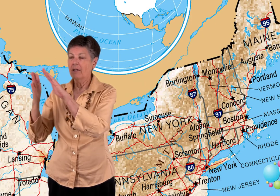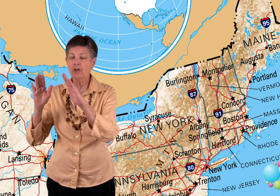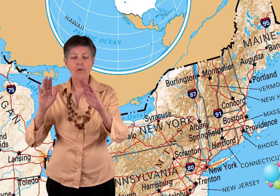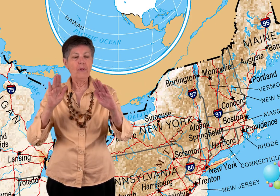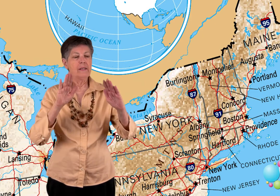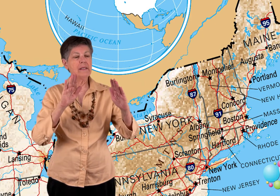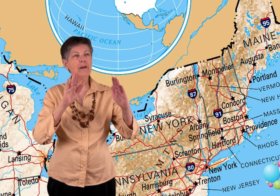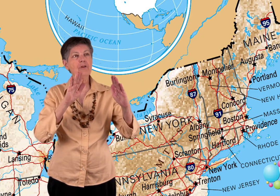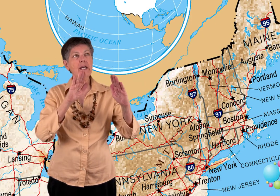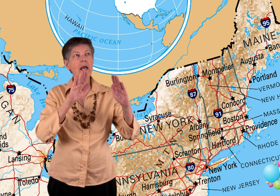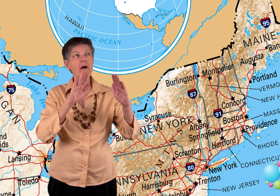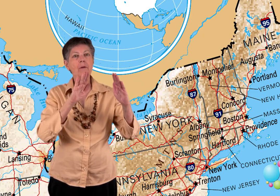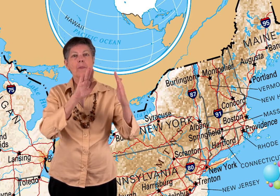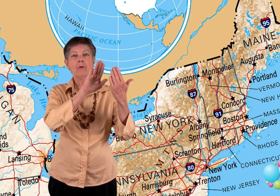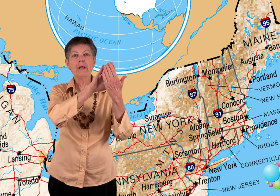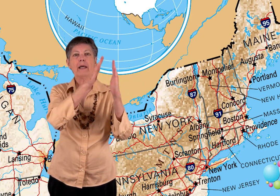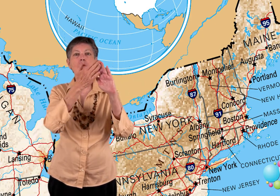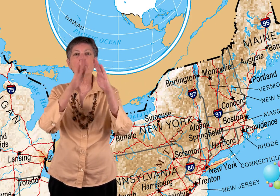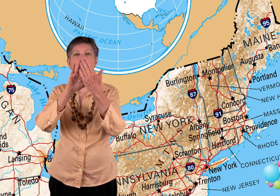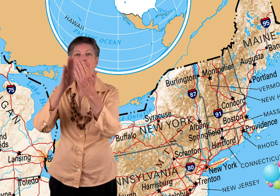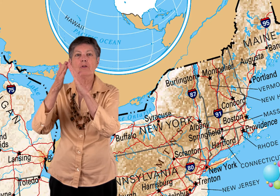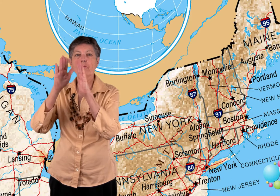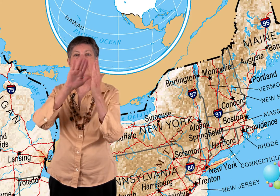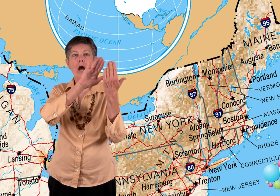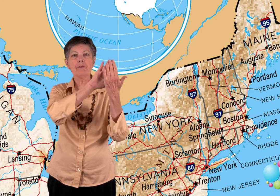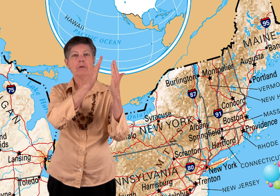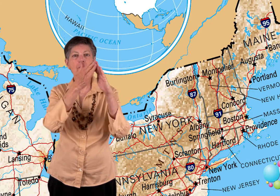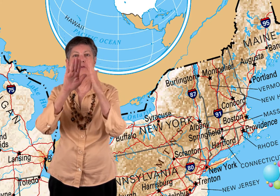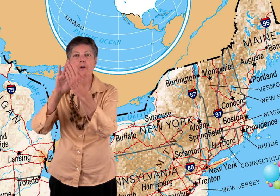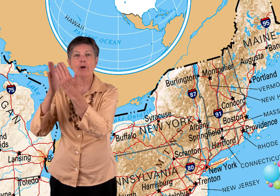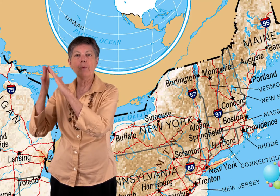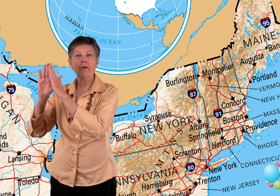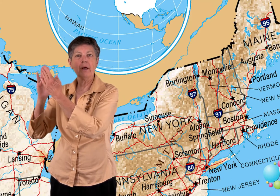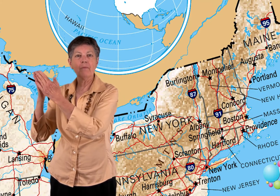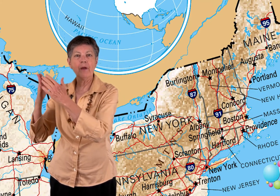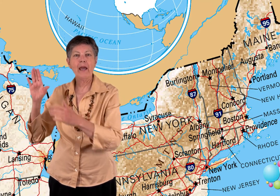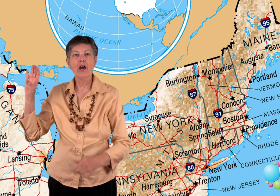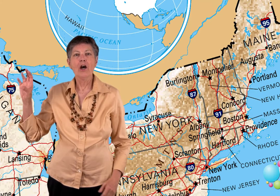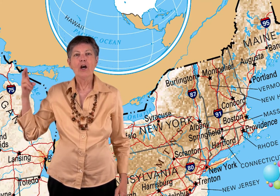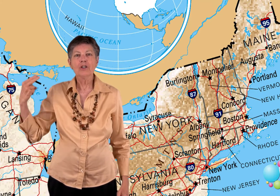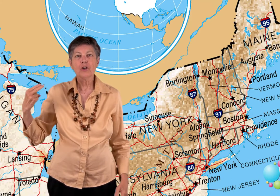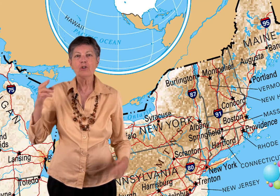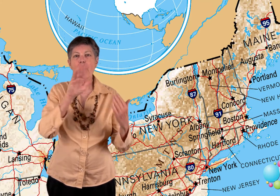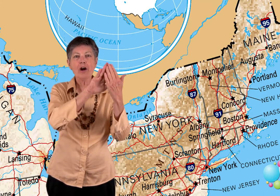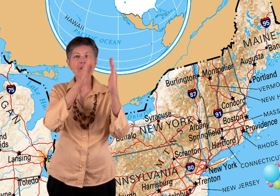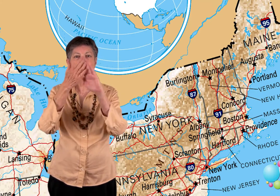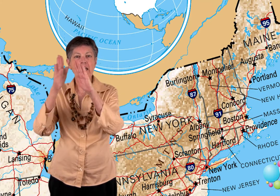So, the sign for town would be like little roofs, the rooftops, if you were looking around it, okay? So, Charleston,